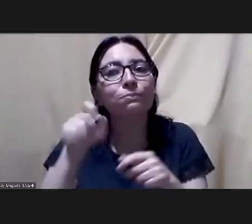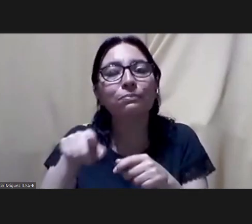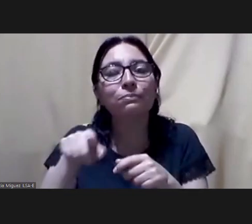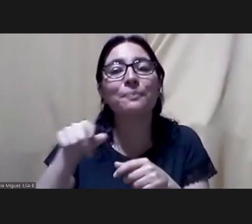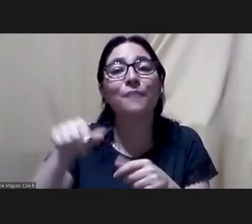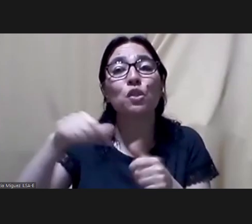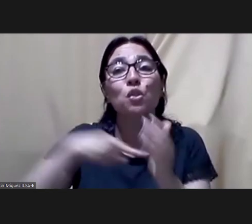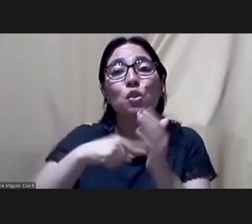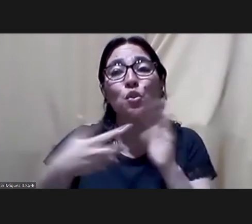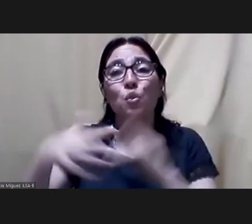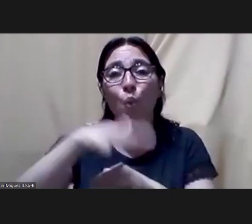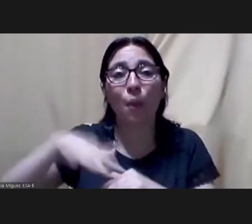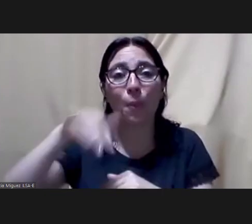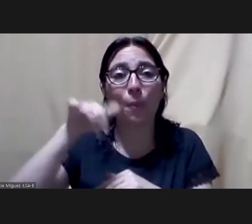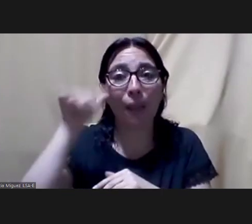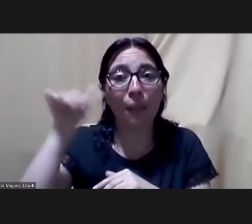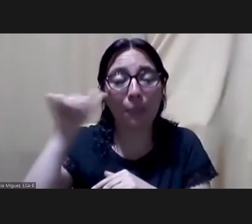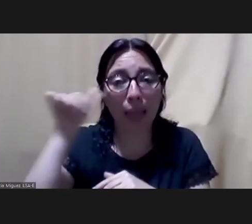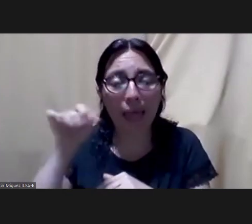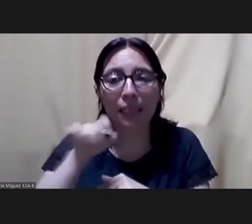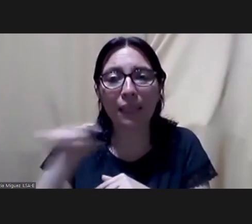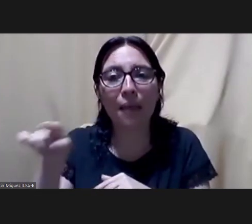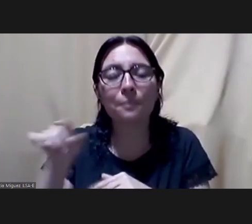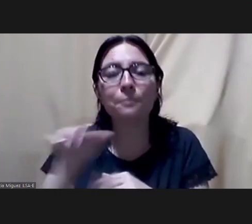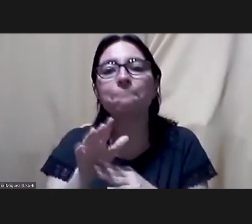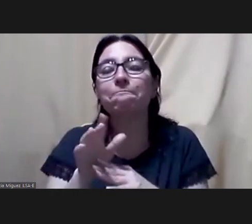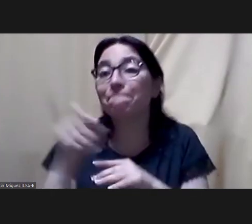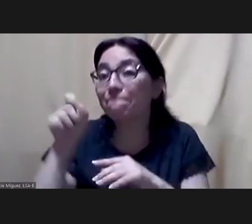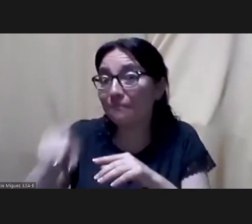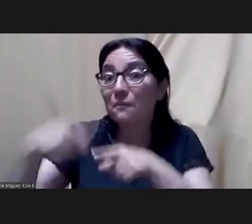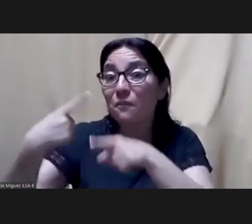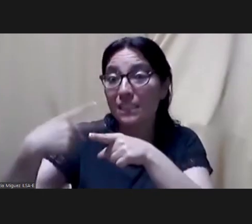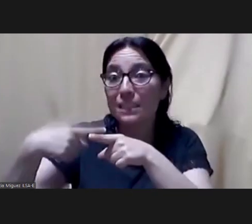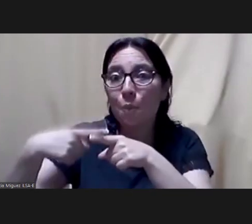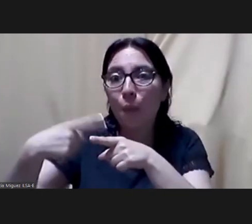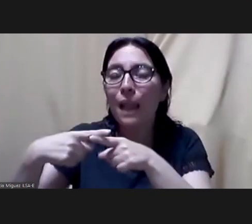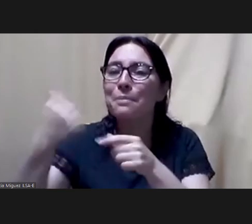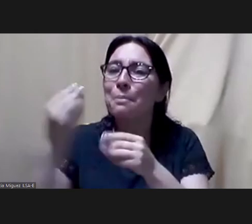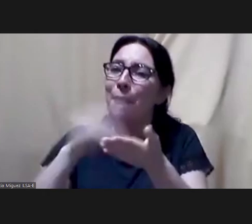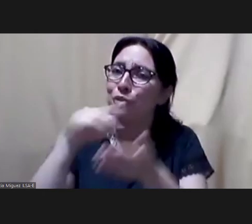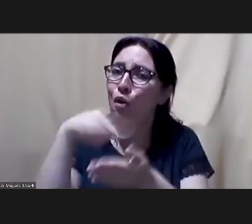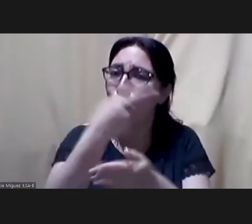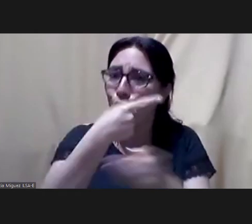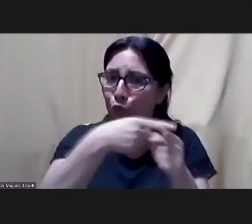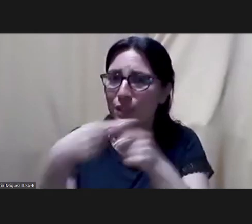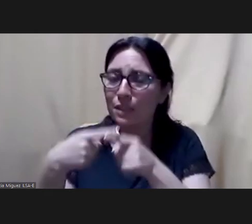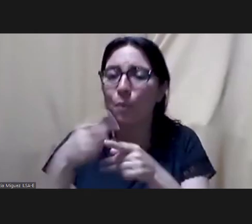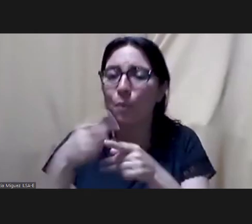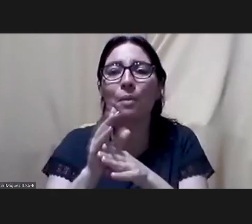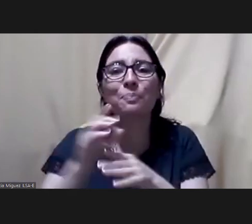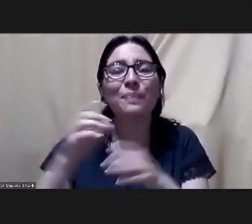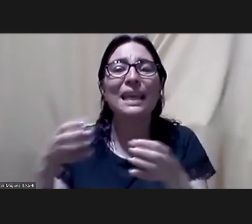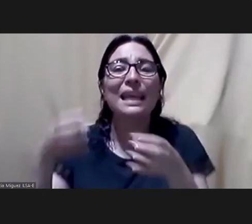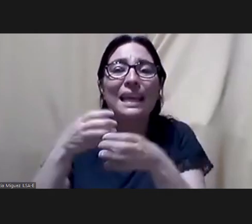we should mention and it's the fact that uh mar del plata together with other festivals of class a